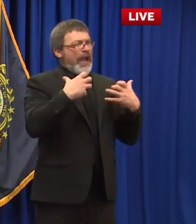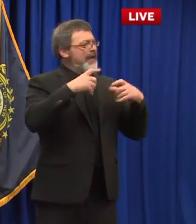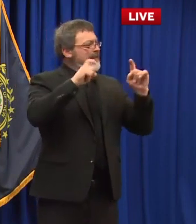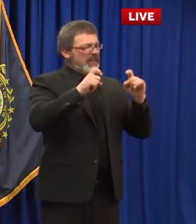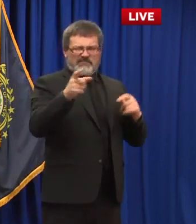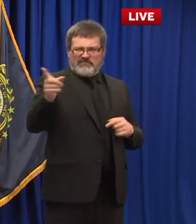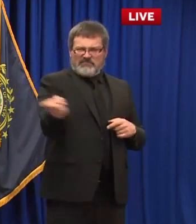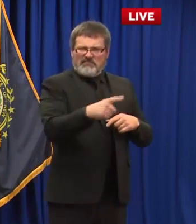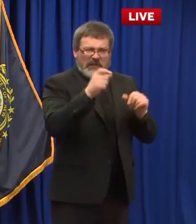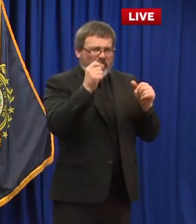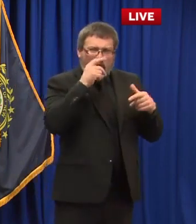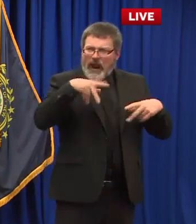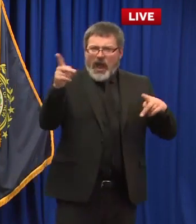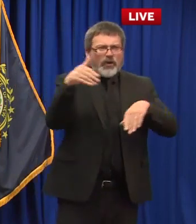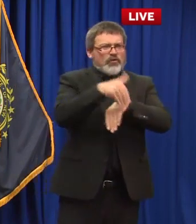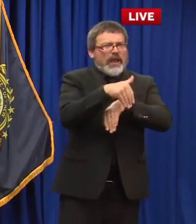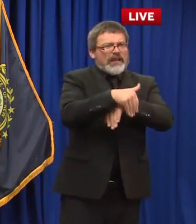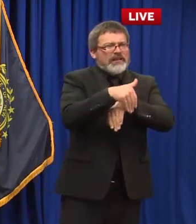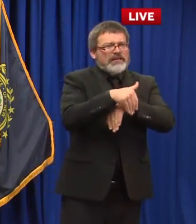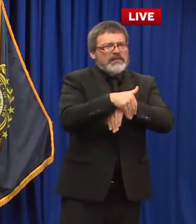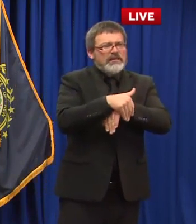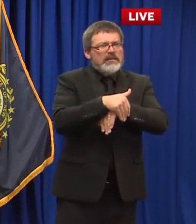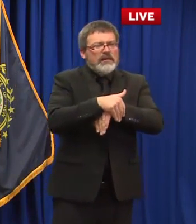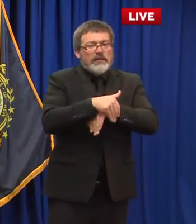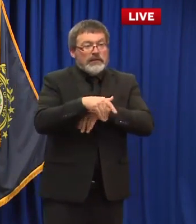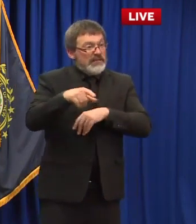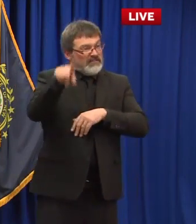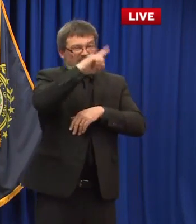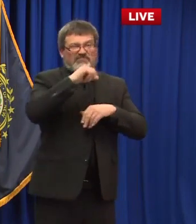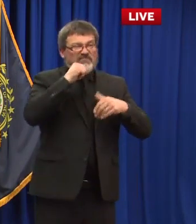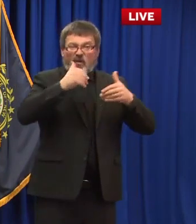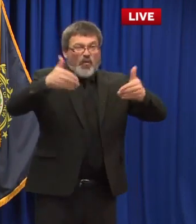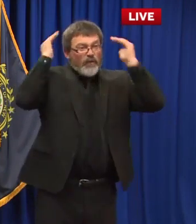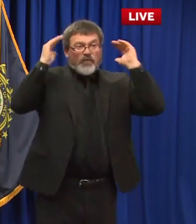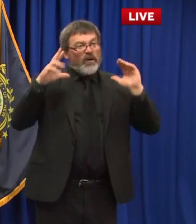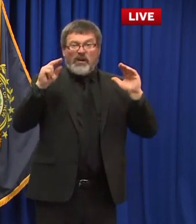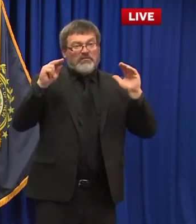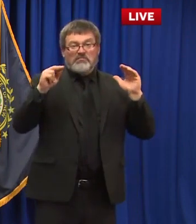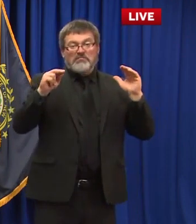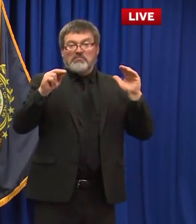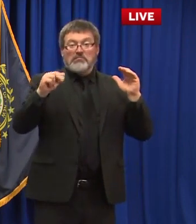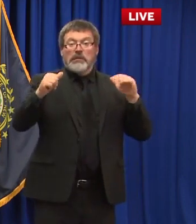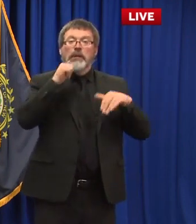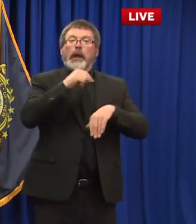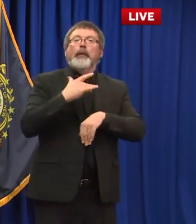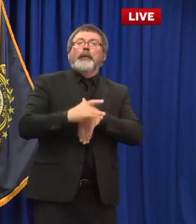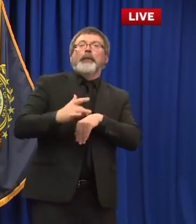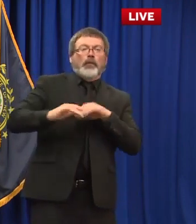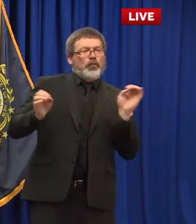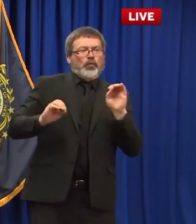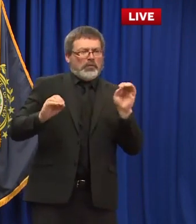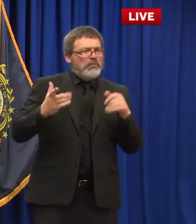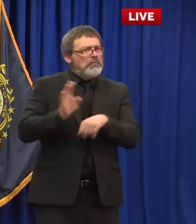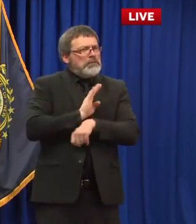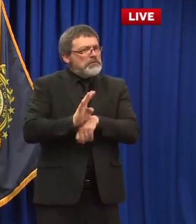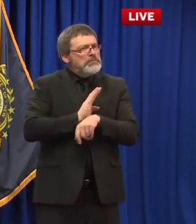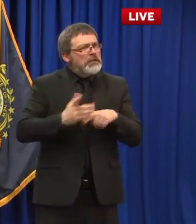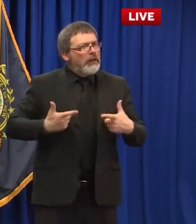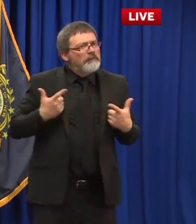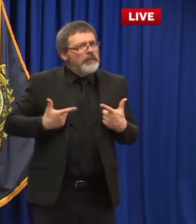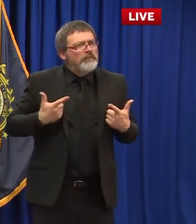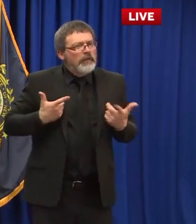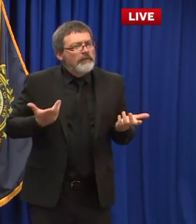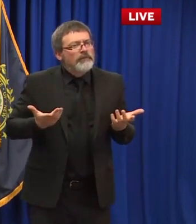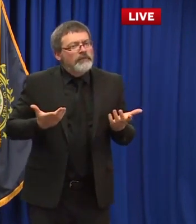we're not overloaded at all so i would say that our demand right now is equaling our supply which is where we